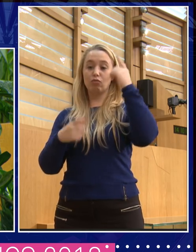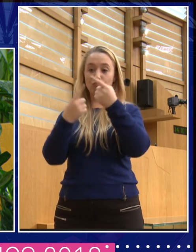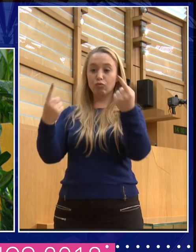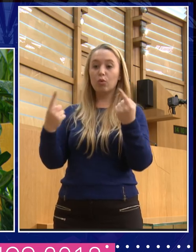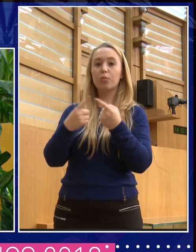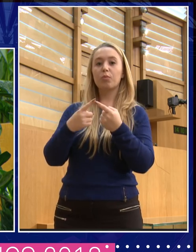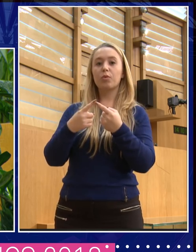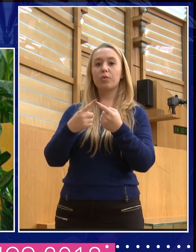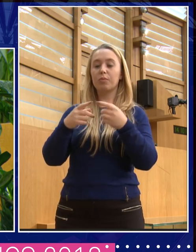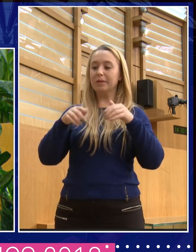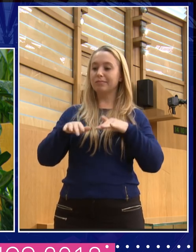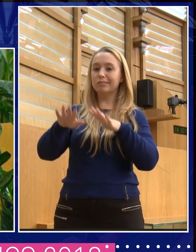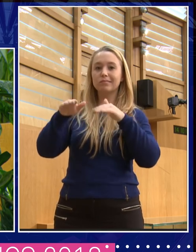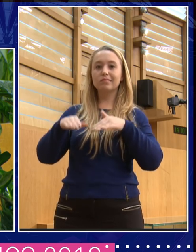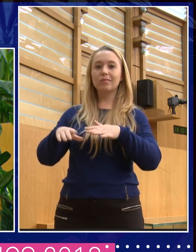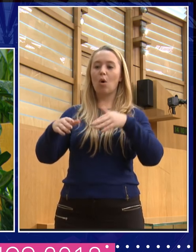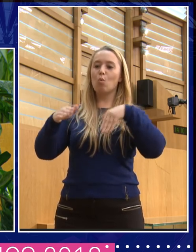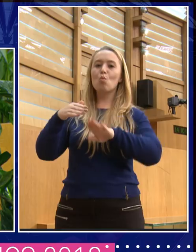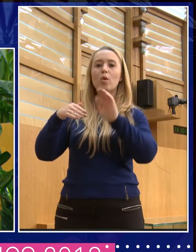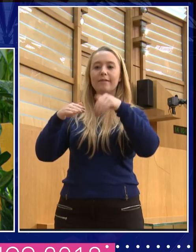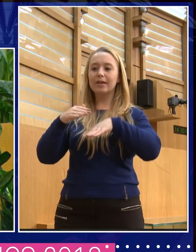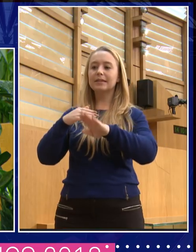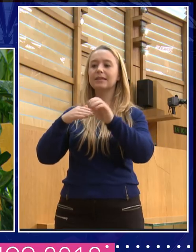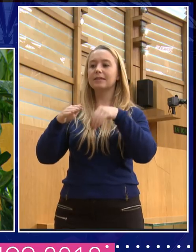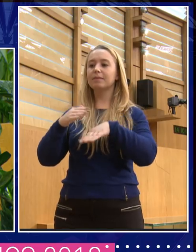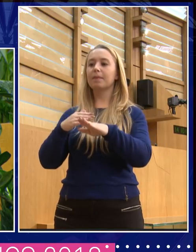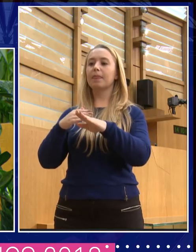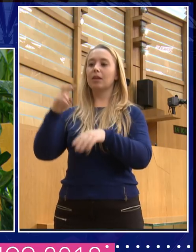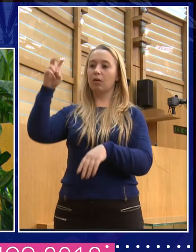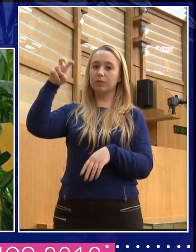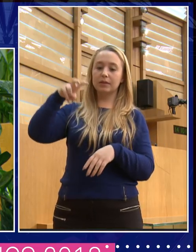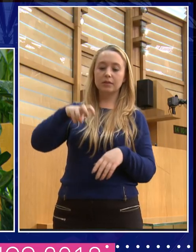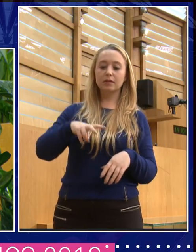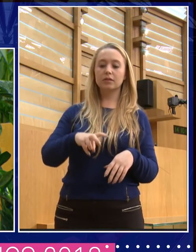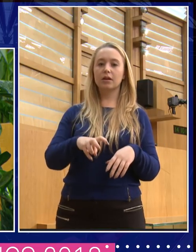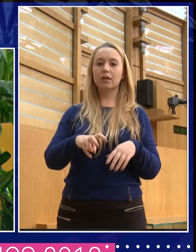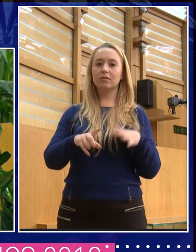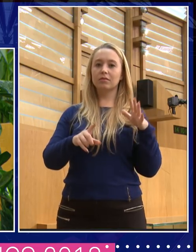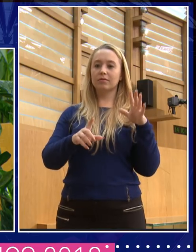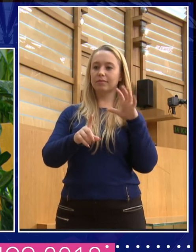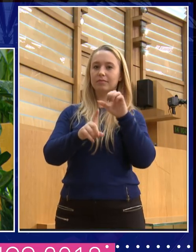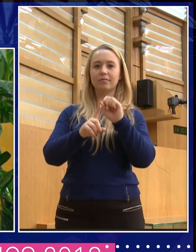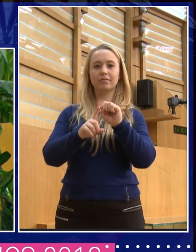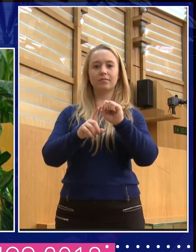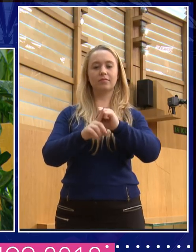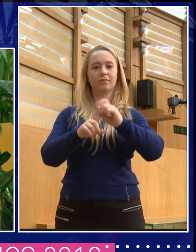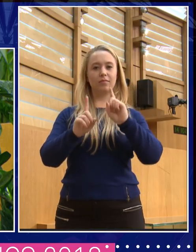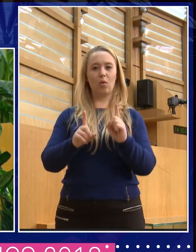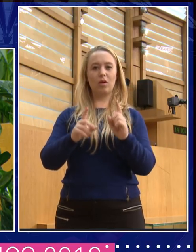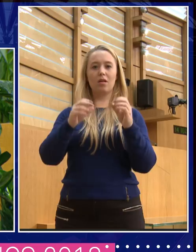in the palace at Ithaca and she finds the bard singing a terribly gloomy song